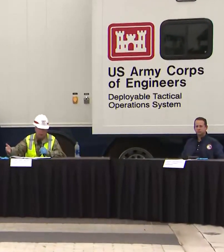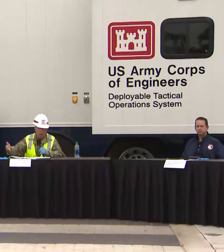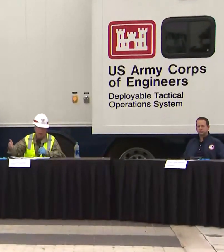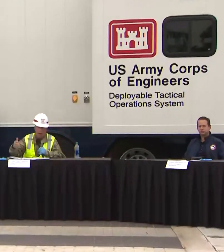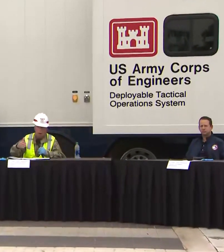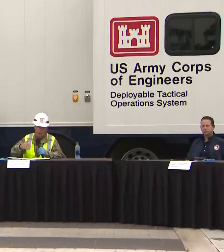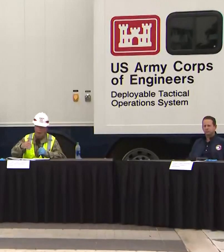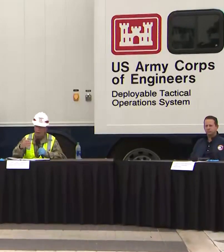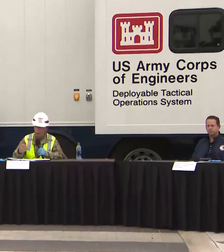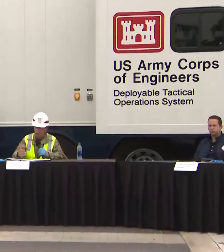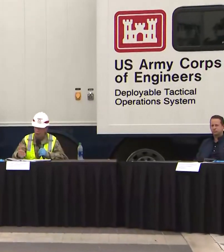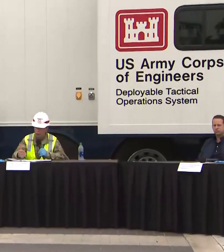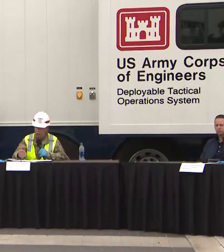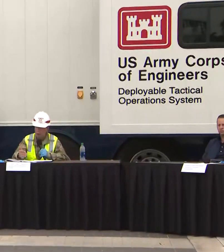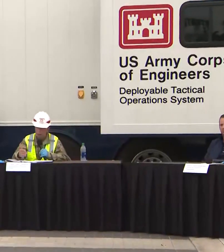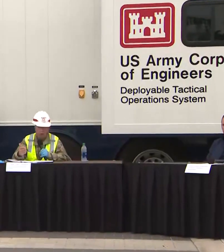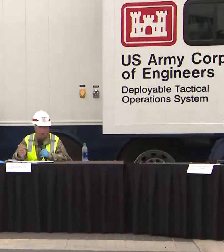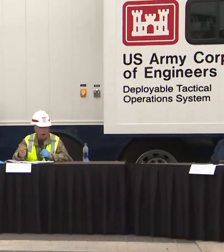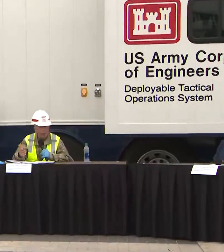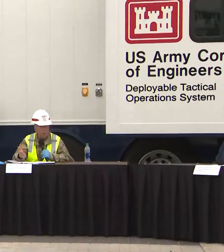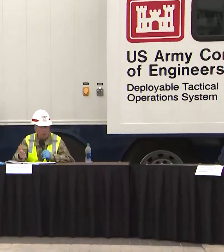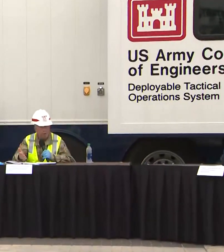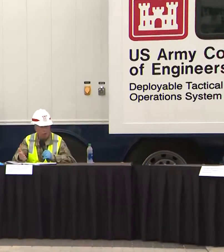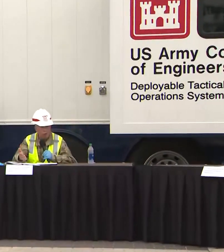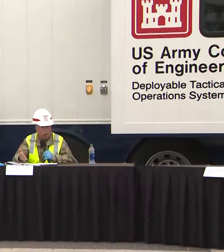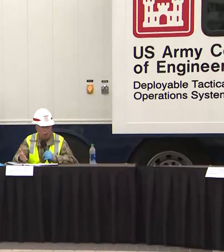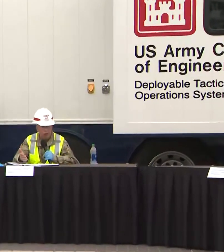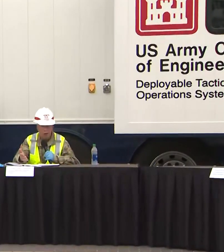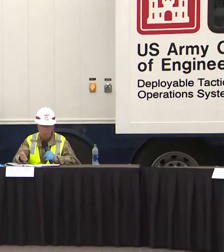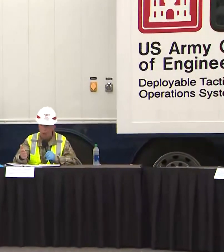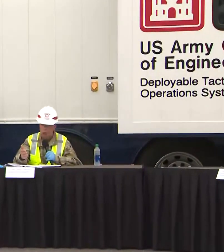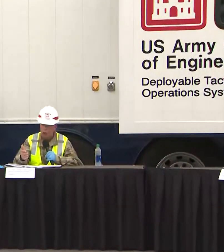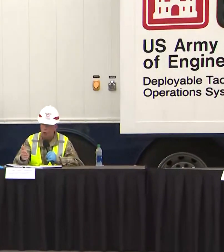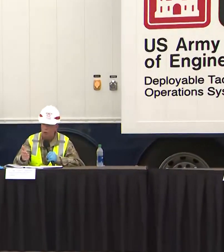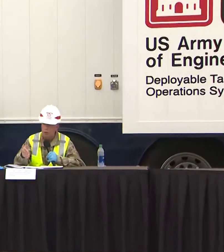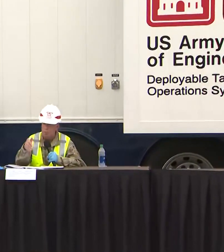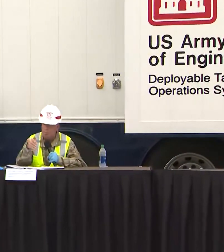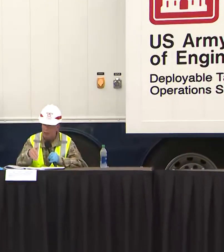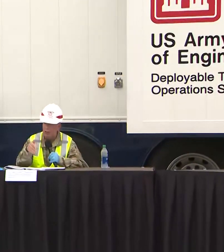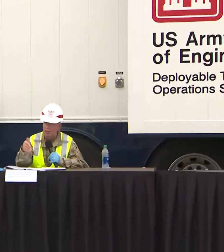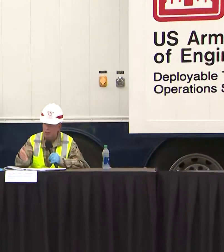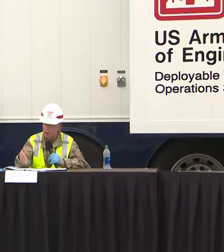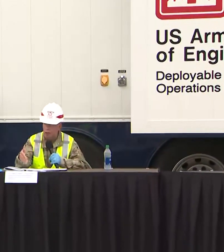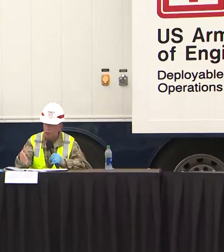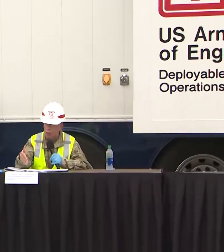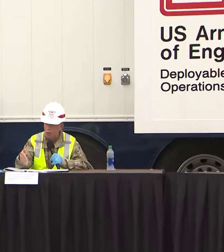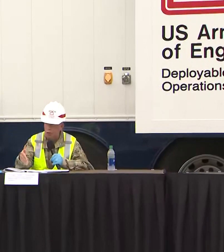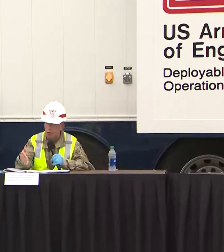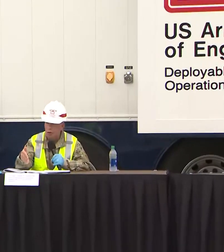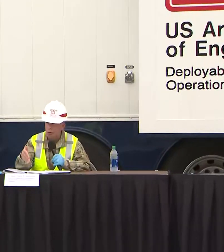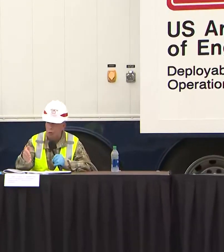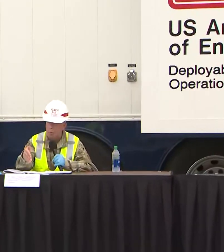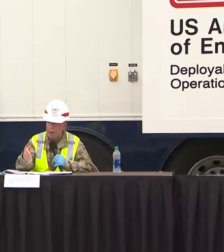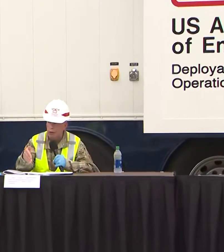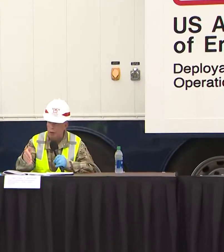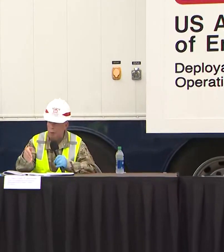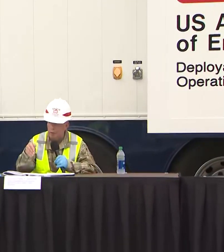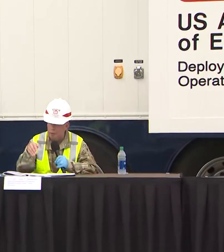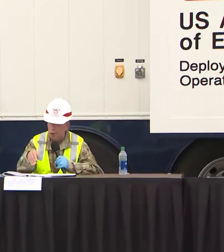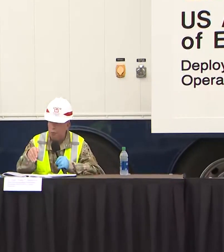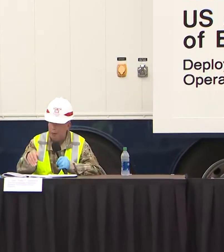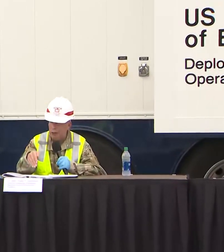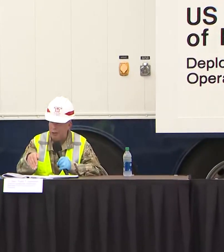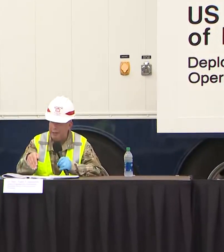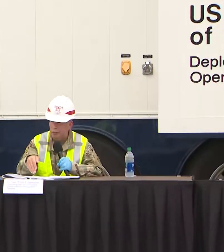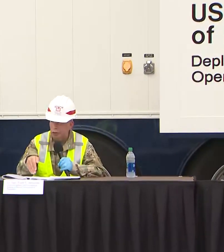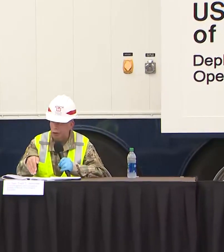mitigate this how do we get a solution that is not the perfect solution but it sure is the mission essential solution so we make sure that